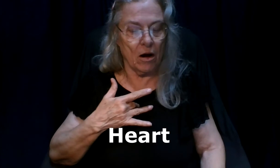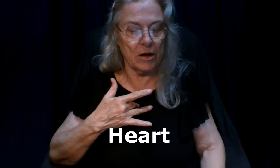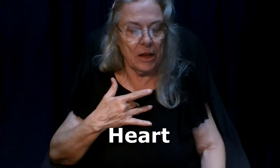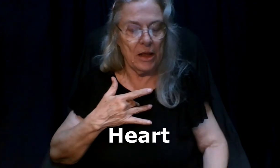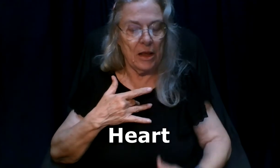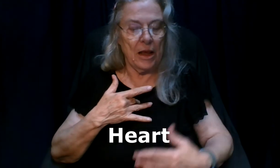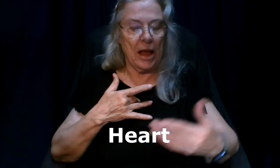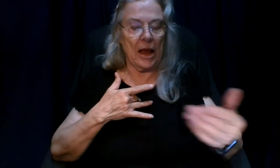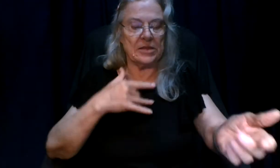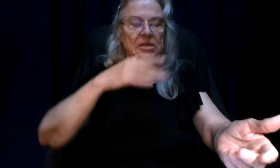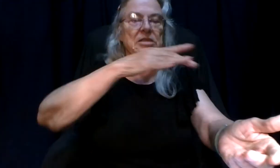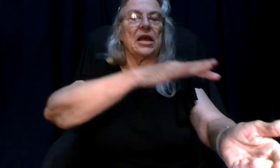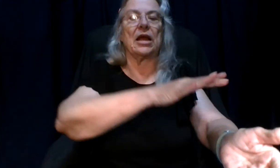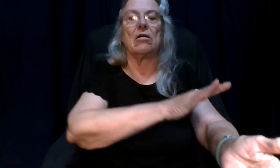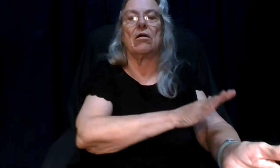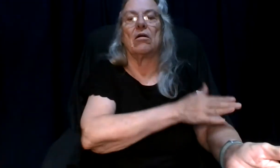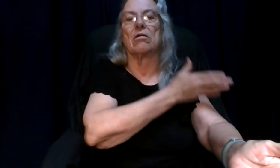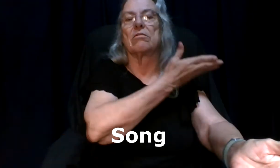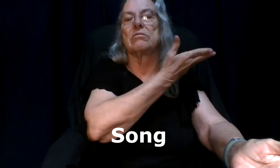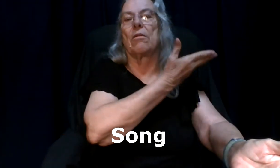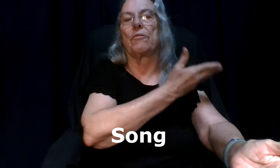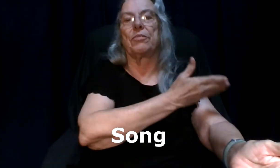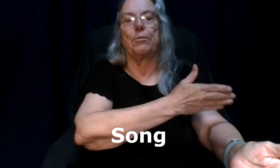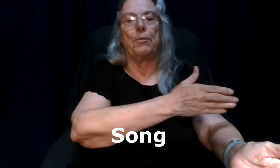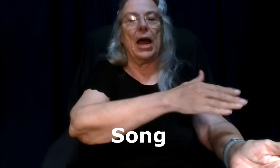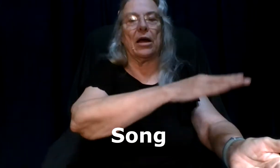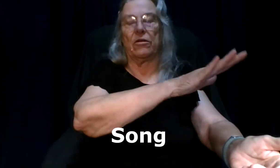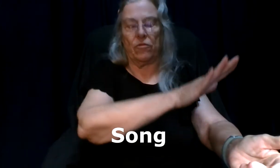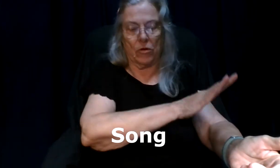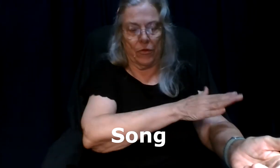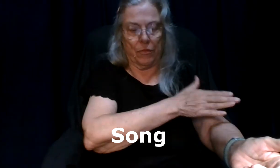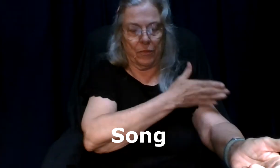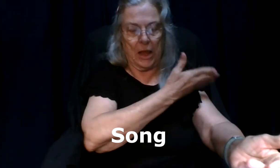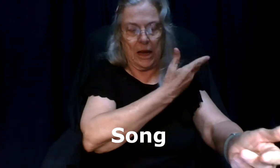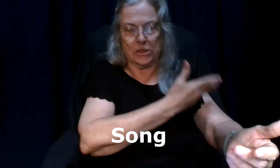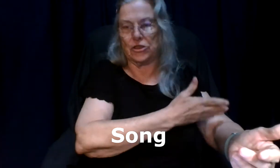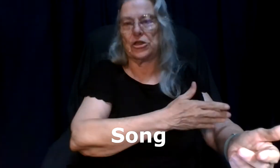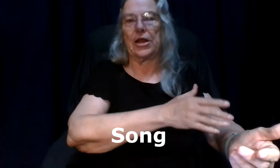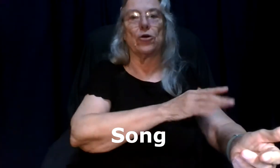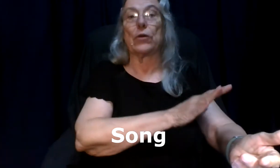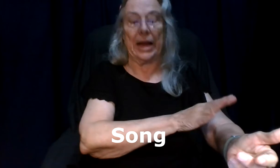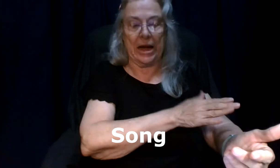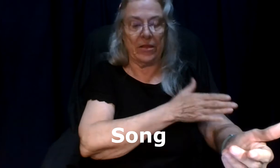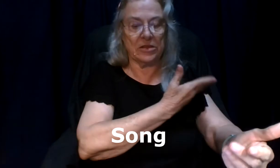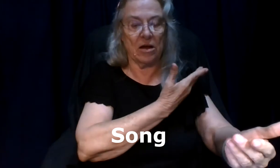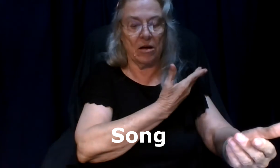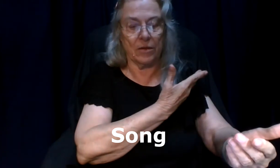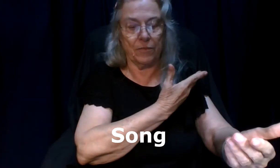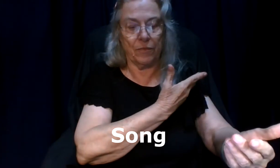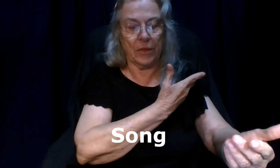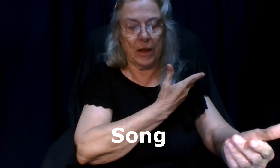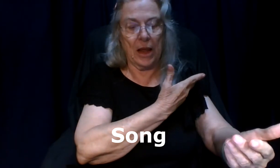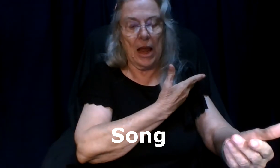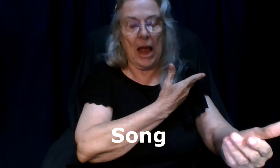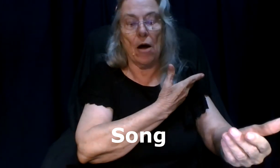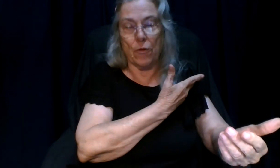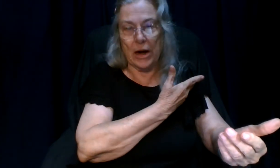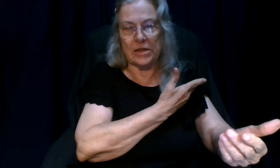and sing oh back and forth it's just like you're leaving the song how great is our